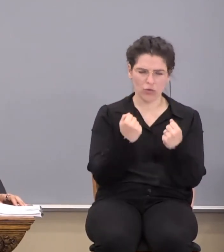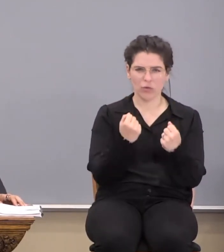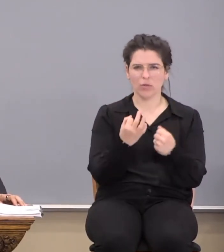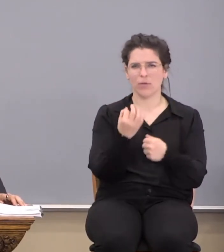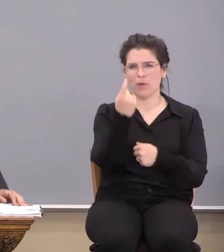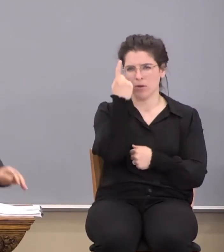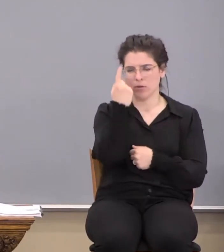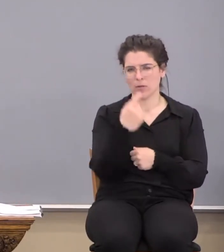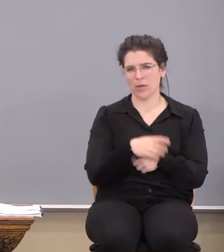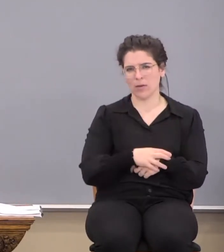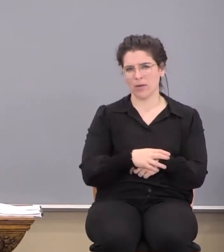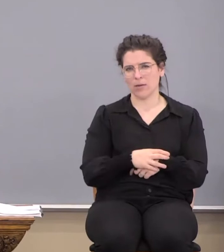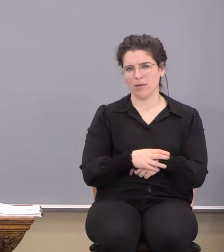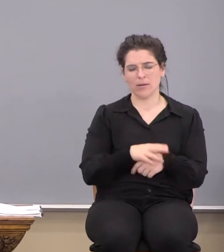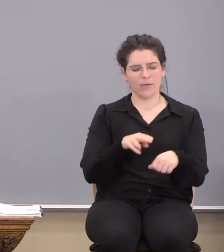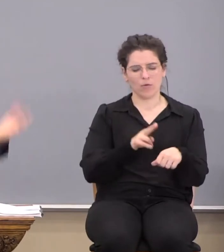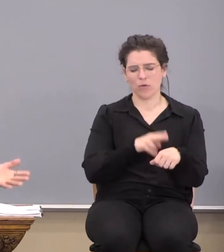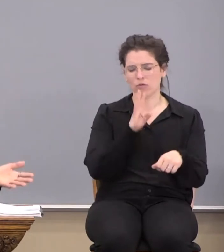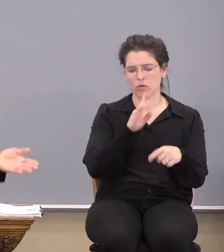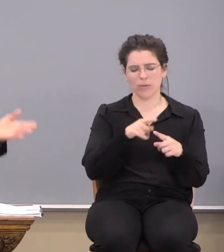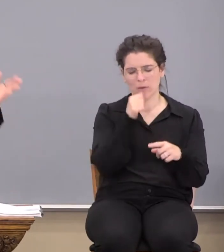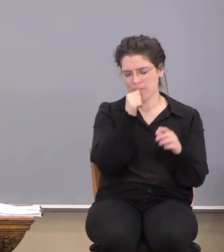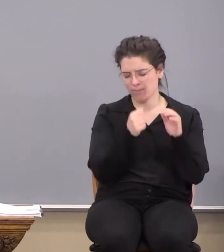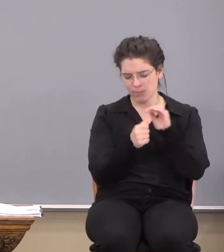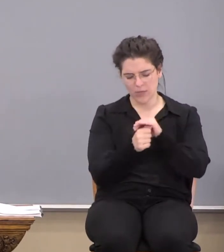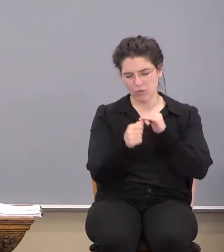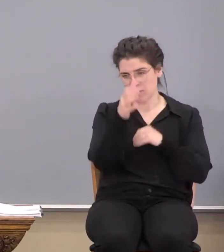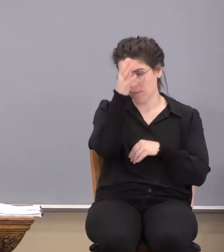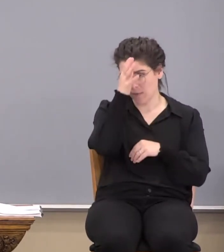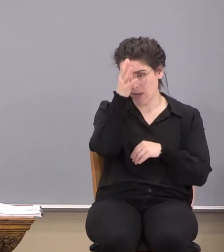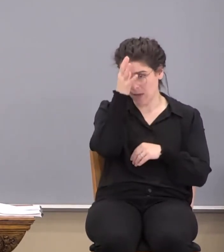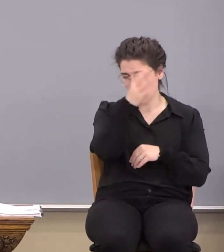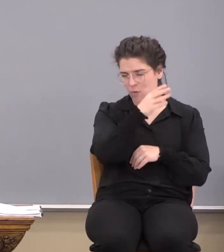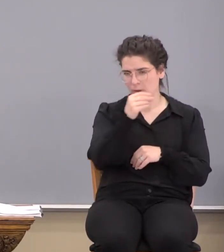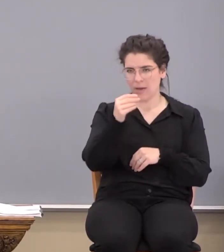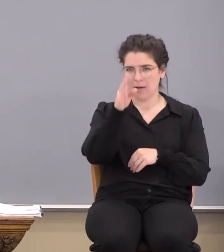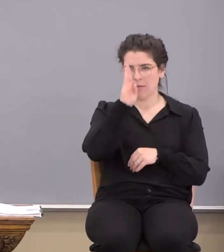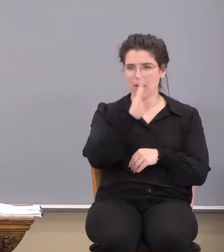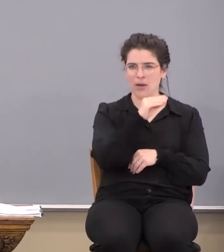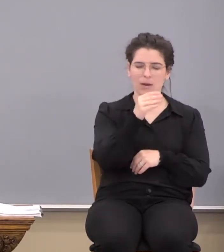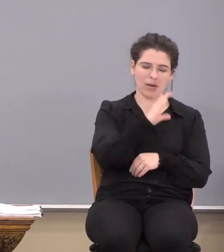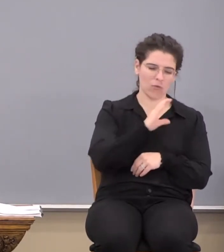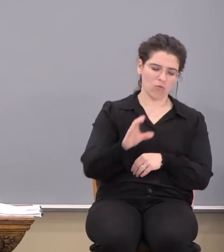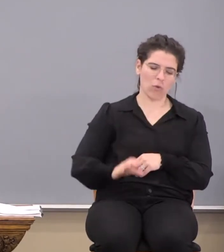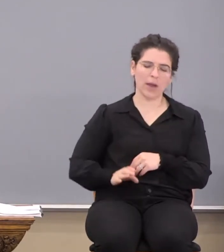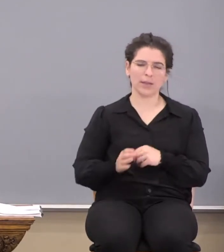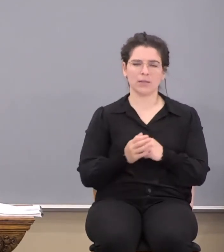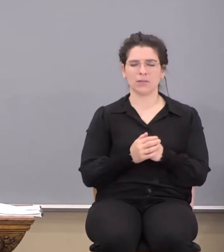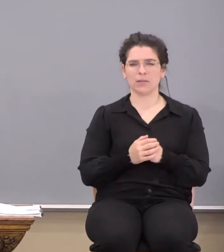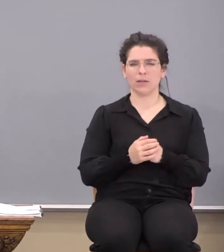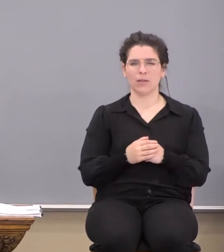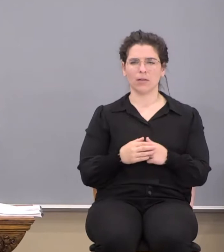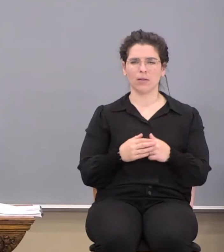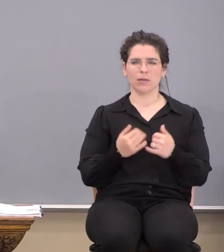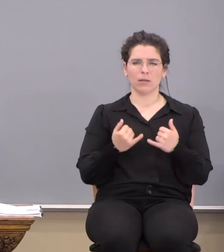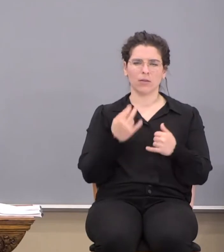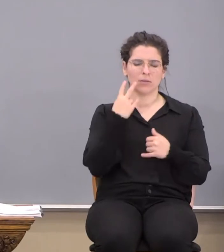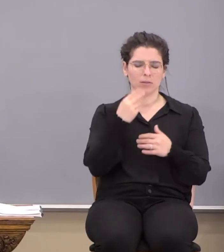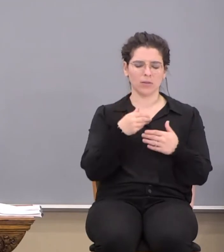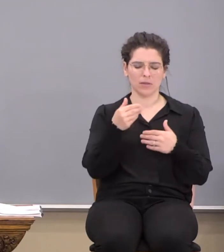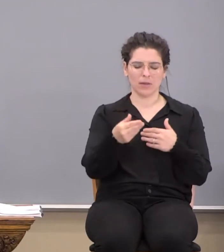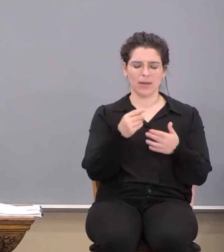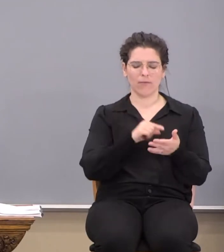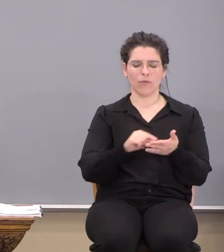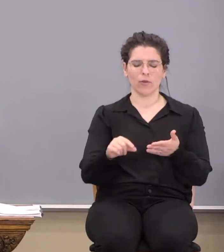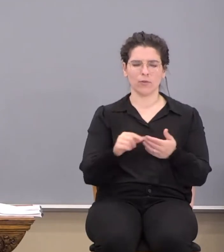understanding. And of course, he talks about the mystery of the Father, and of God, and of Christ. Now look at the next verse.